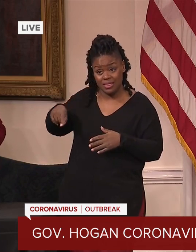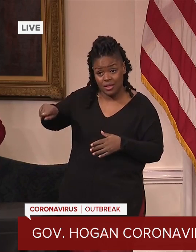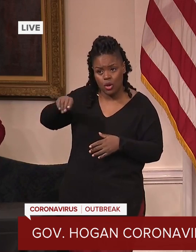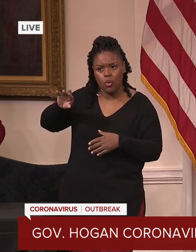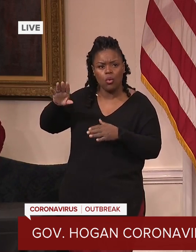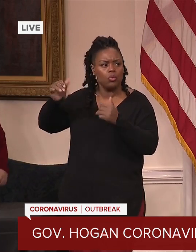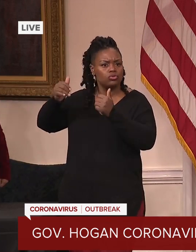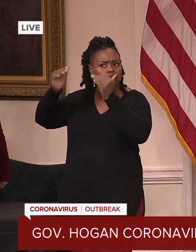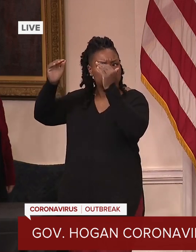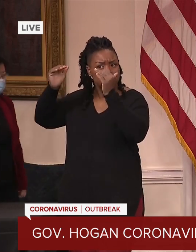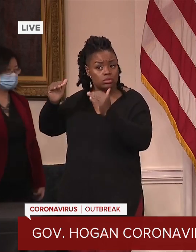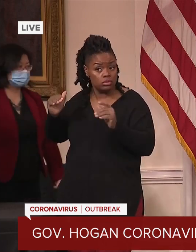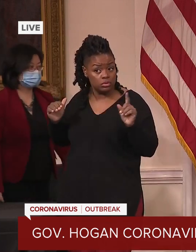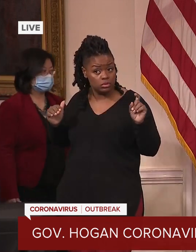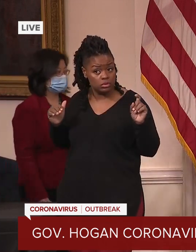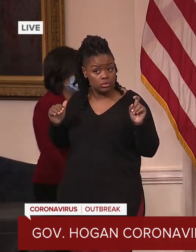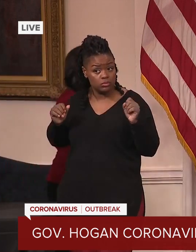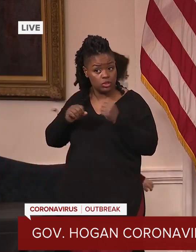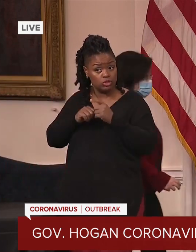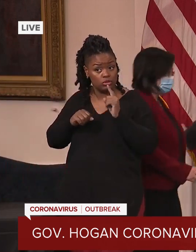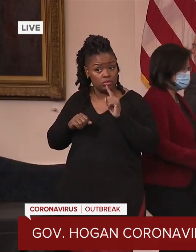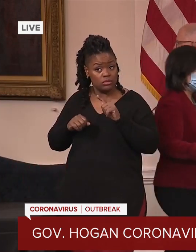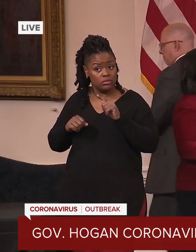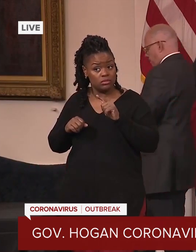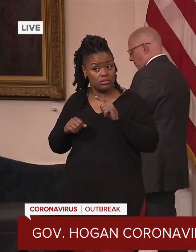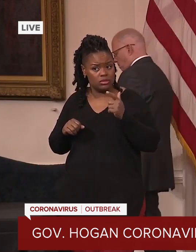I'm not sure. I'll let Dr. Chan talk about that.